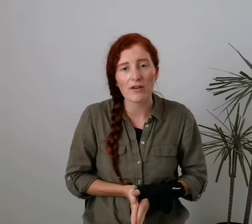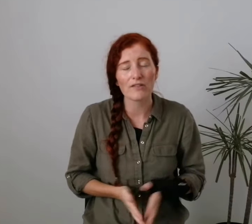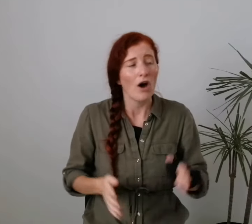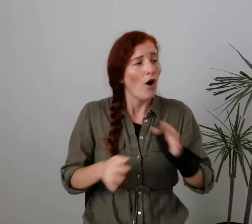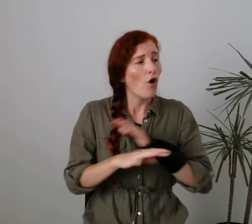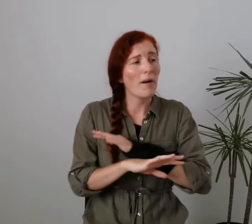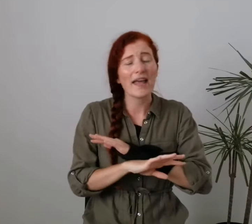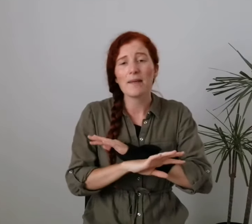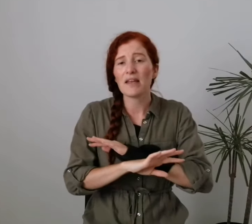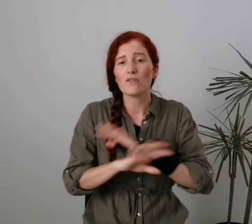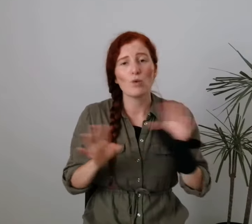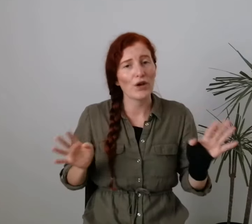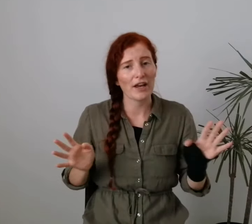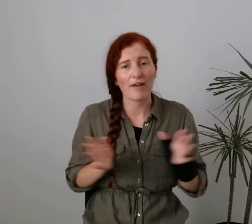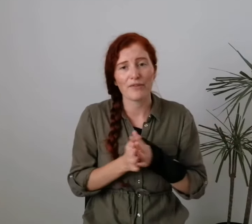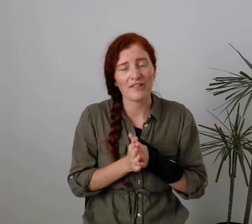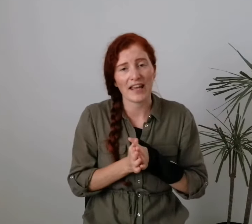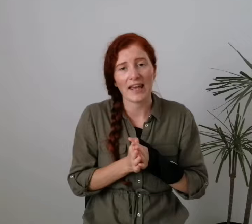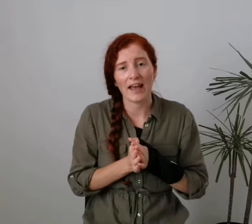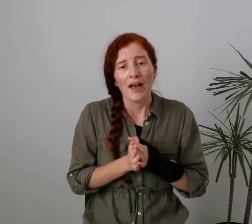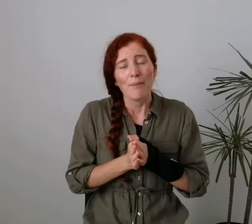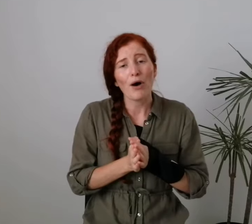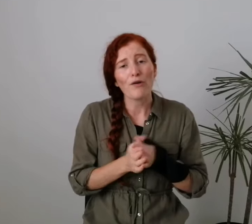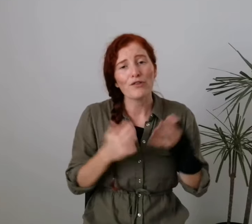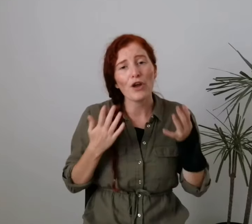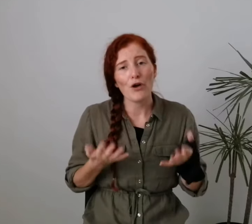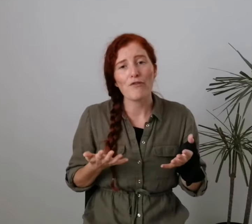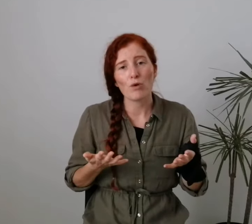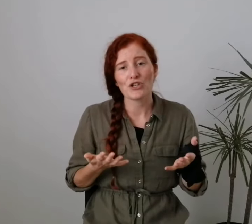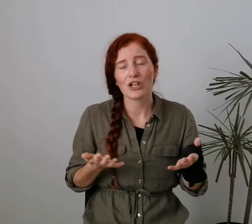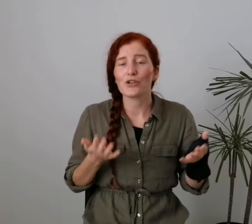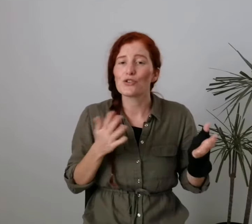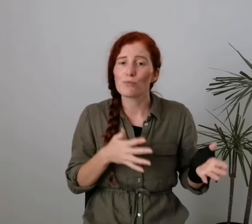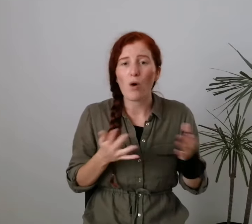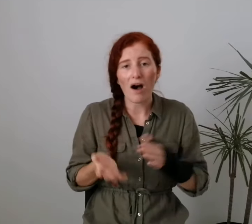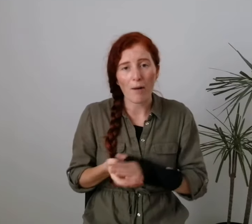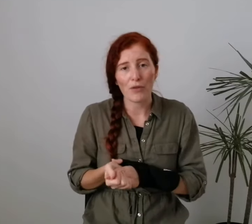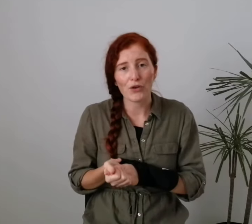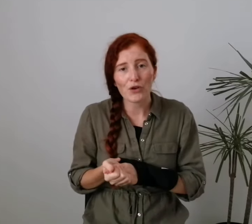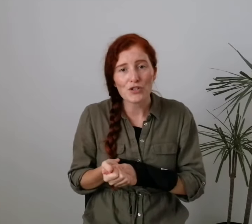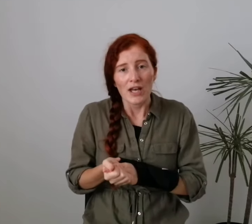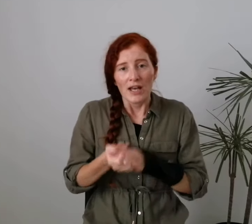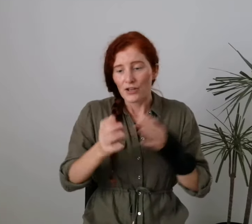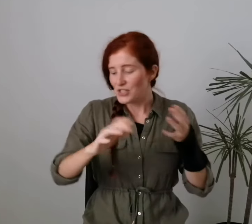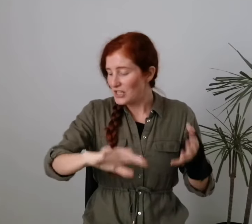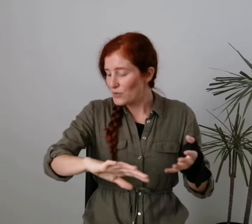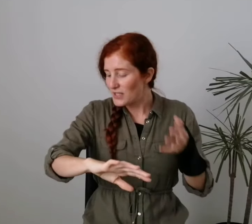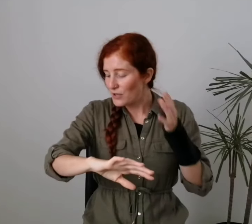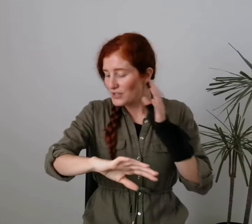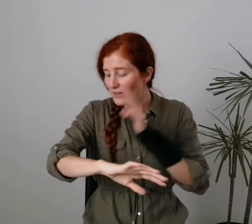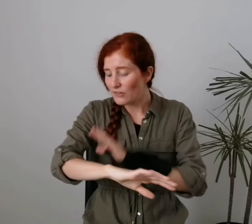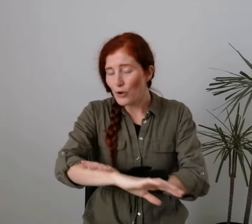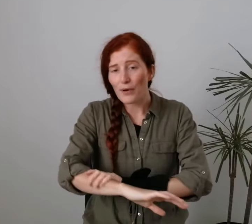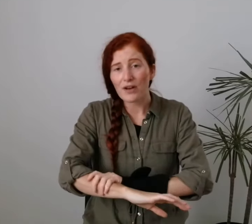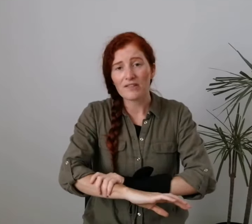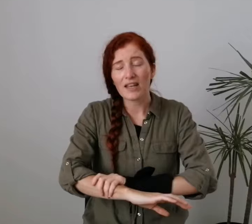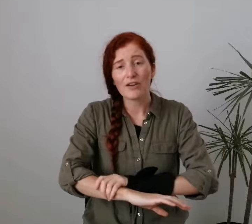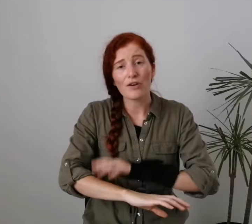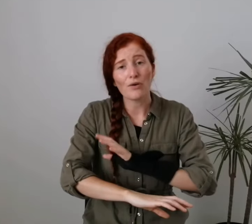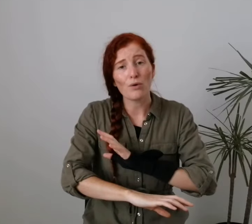areas or by any means walking around stinking. But often over washing can do more harm than good. Continuously using soap on our skin can